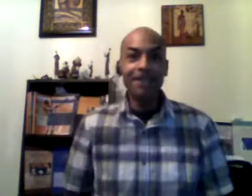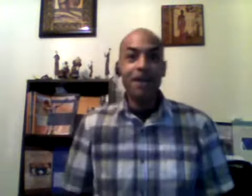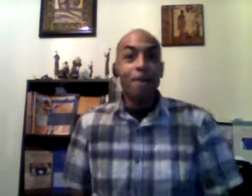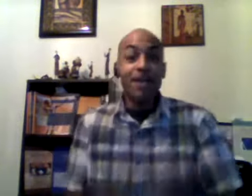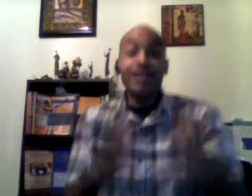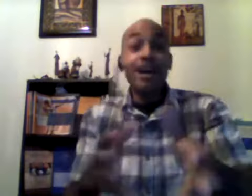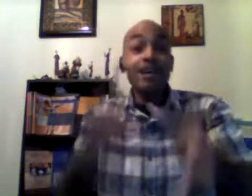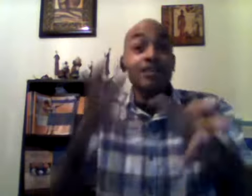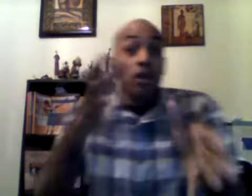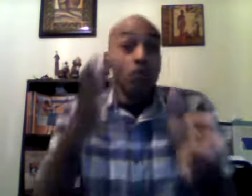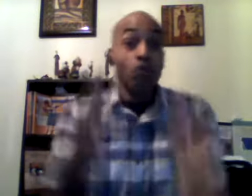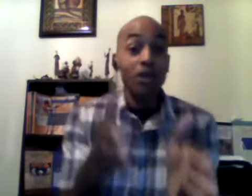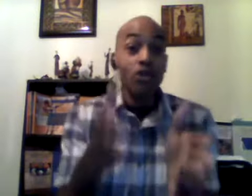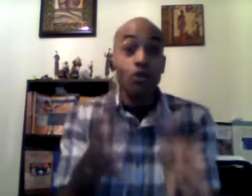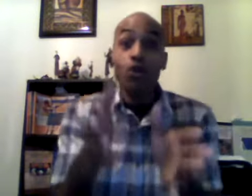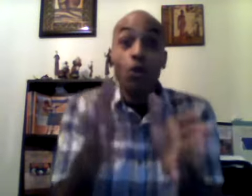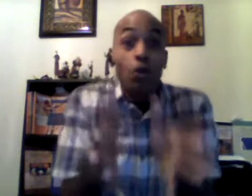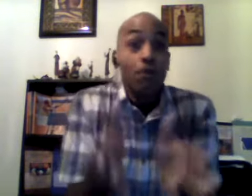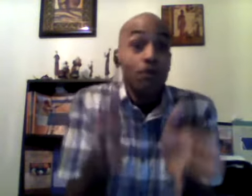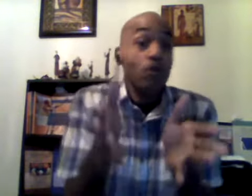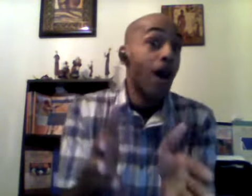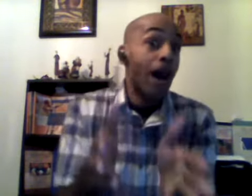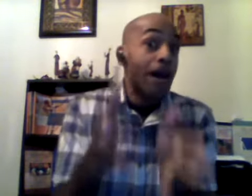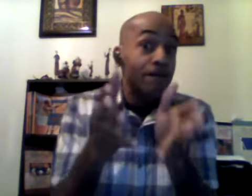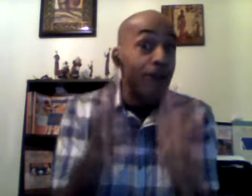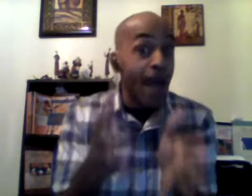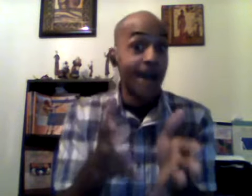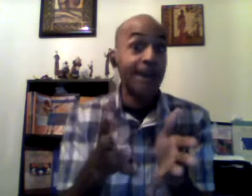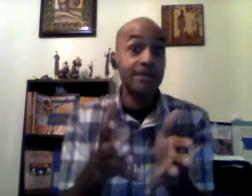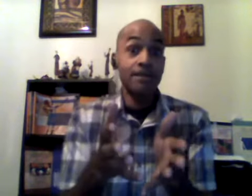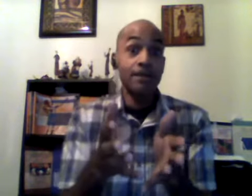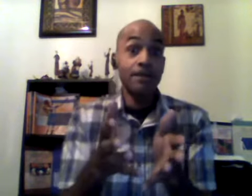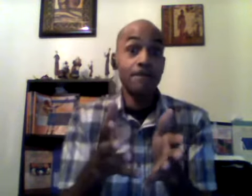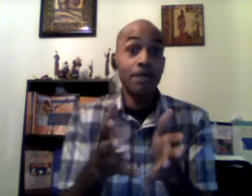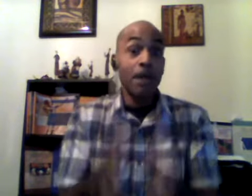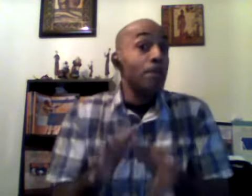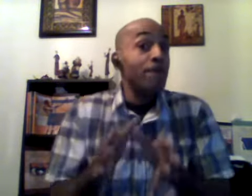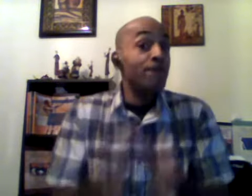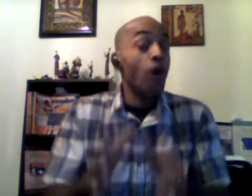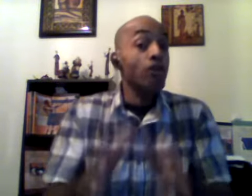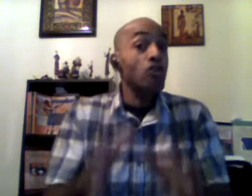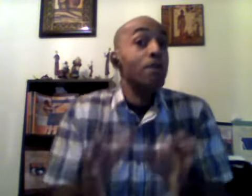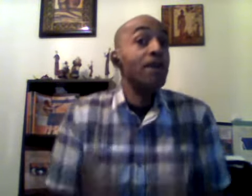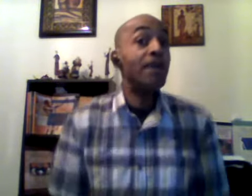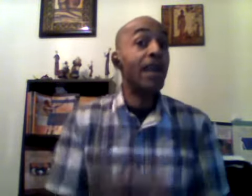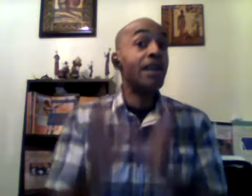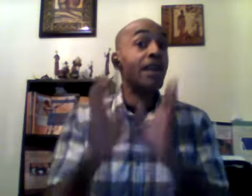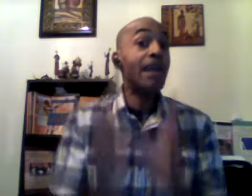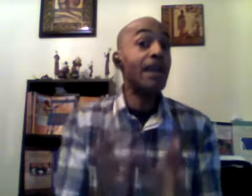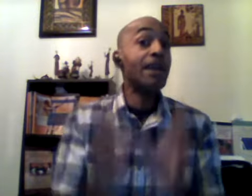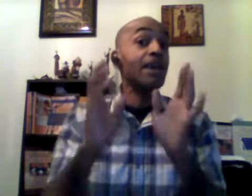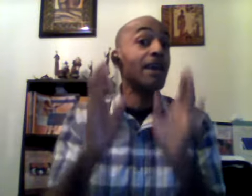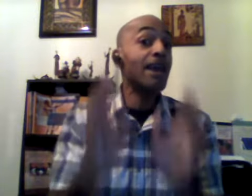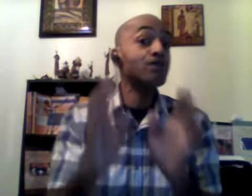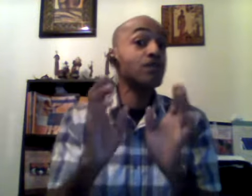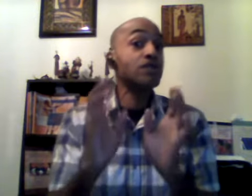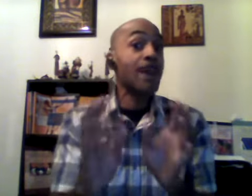because when you you you are advised before you begin any exercise